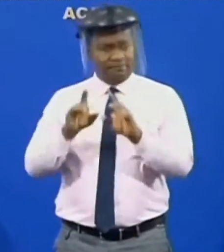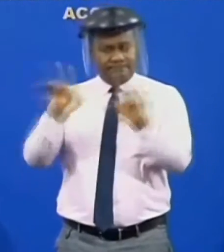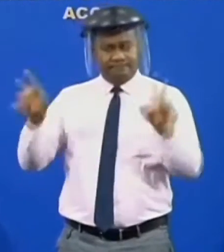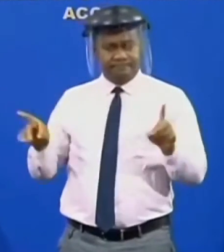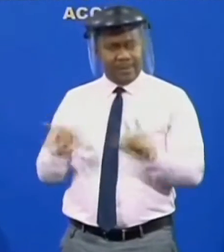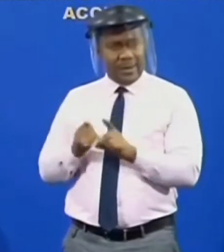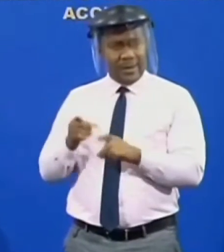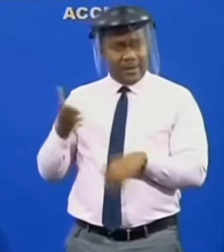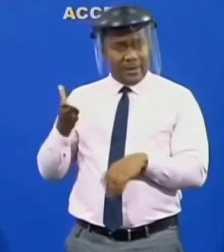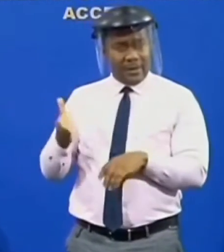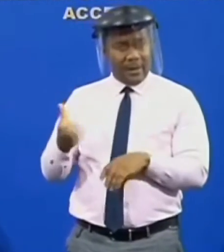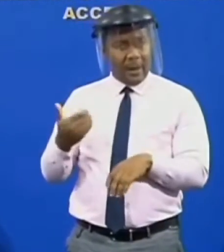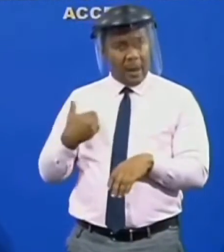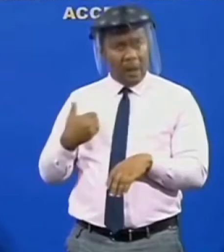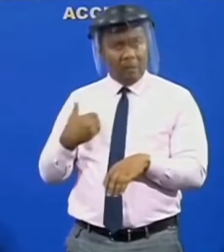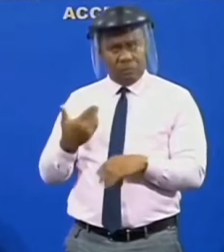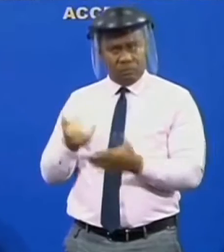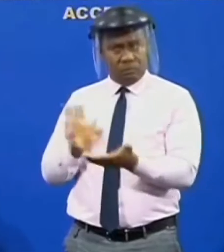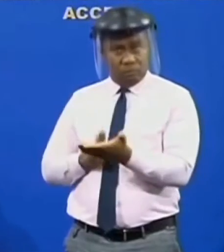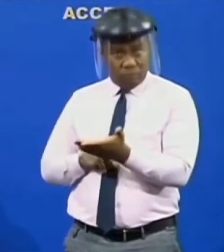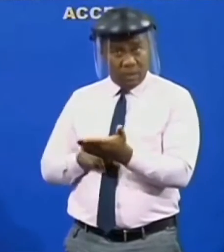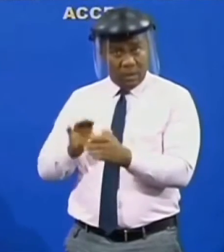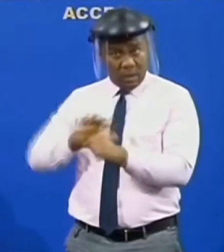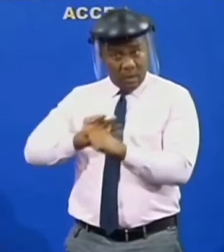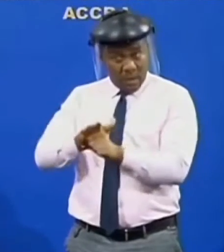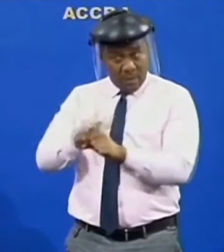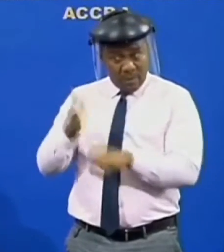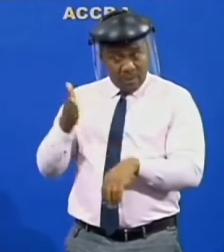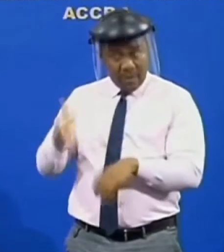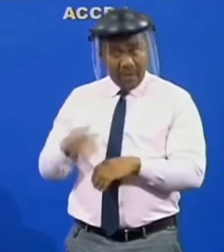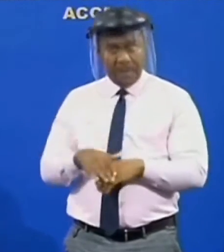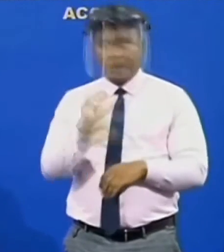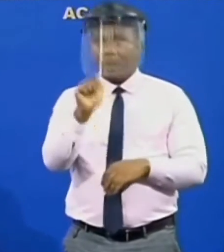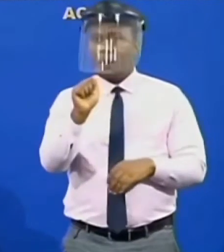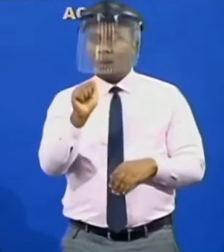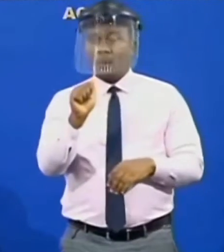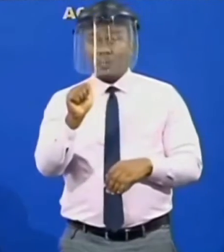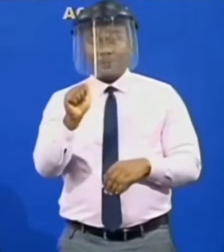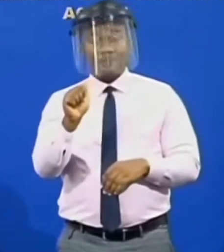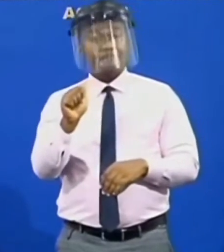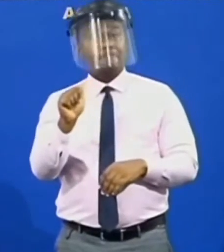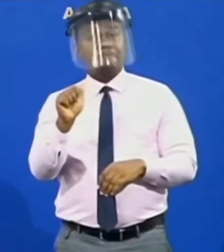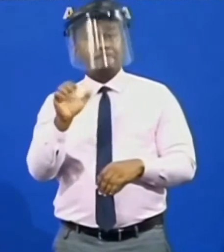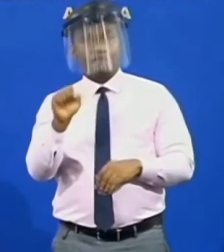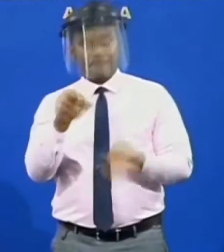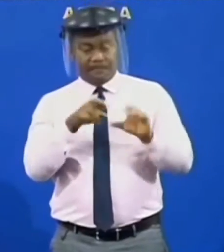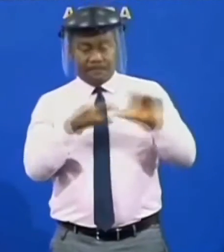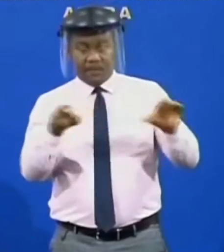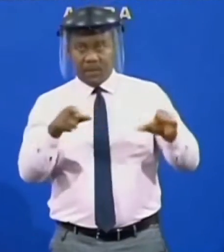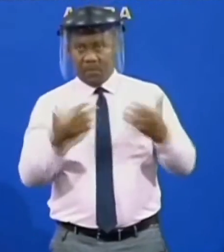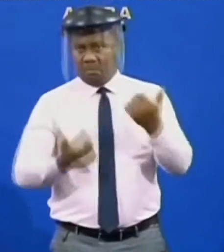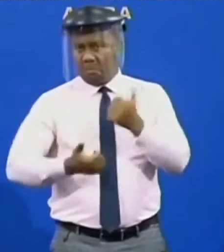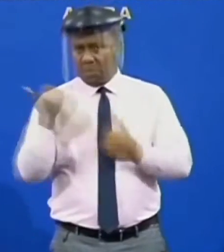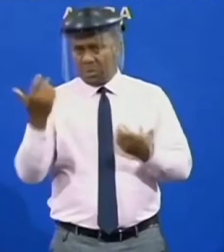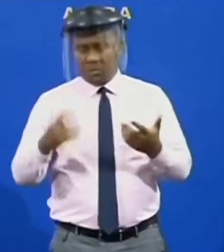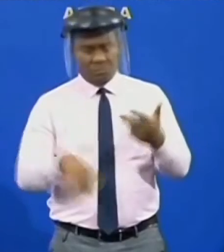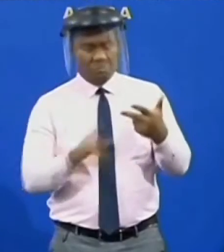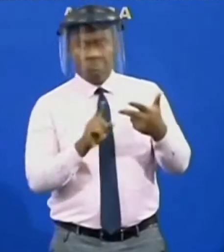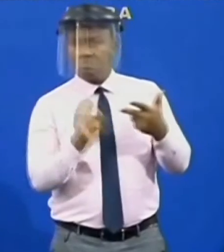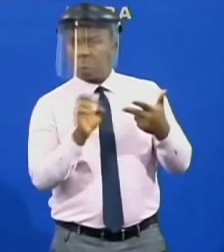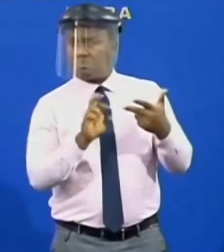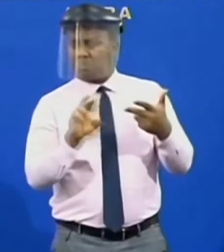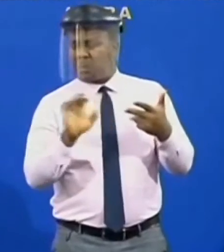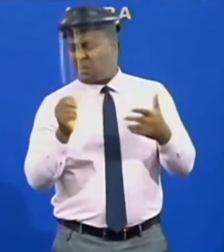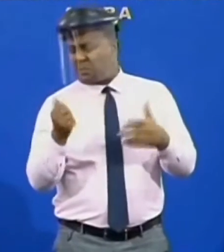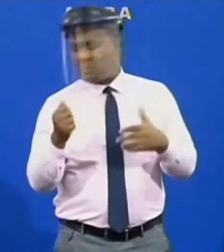have reported cases. The central region, the majority, and the eastern region with the exception